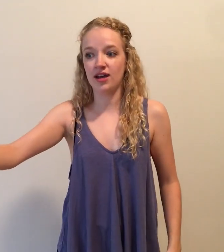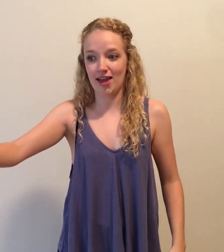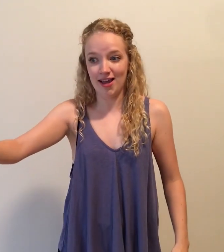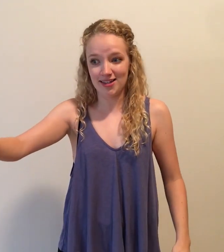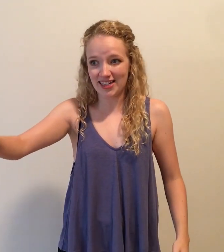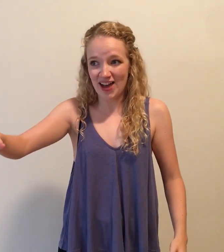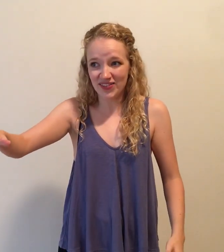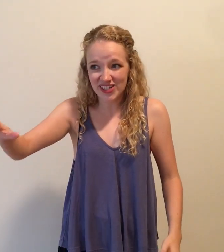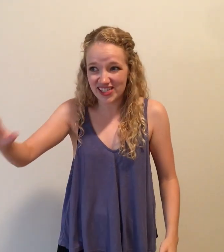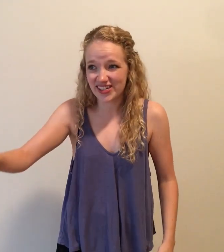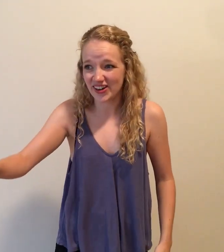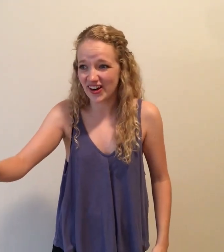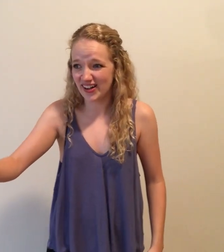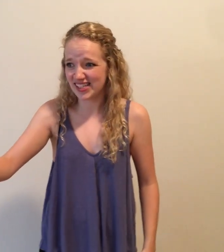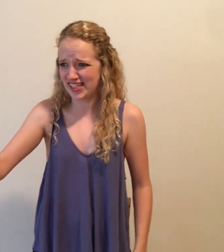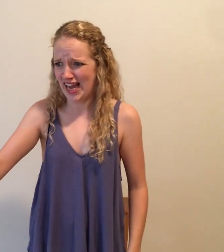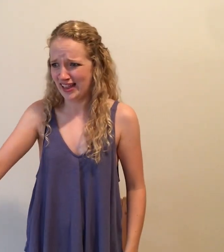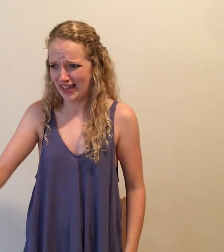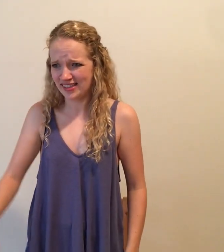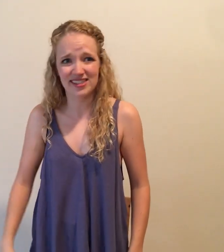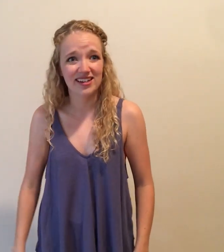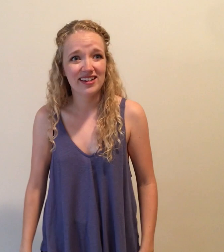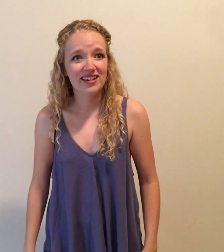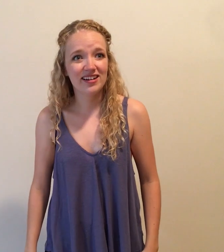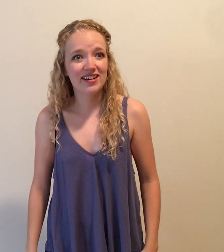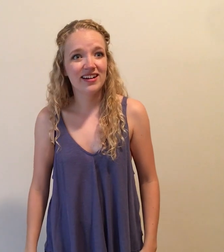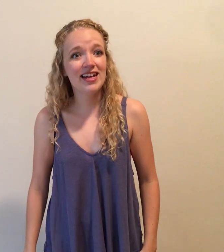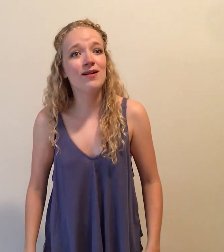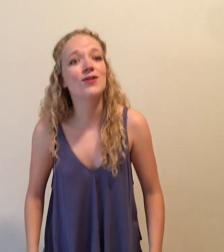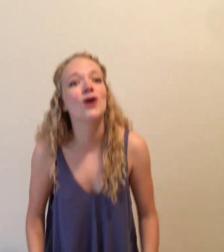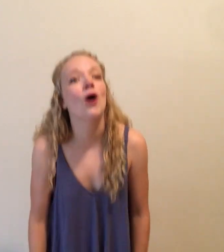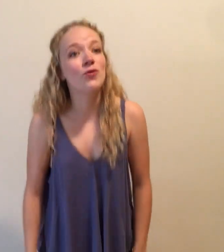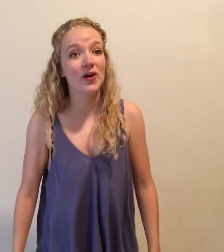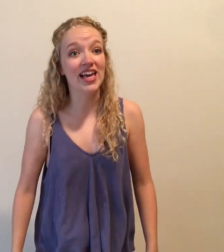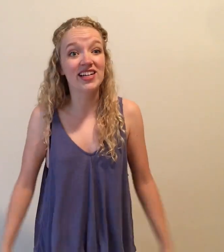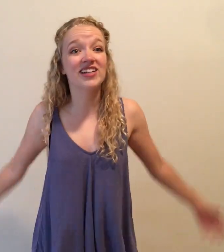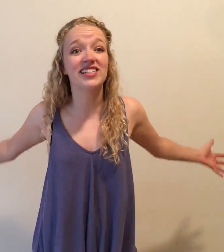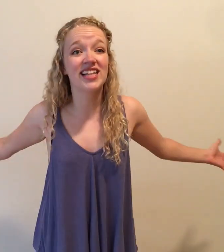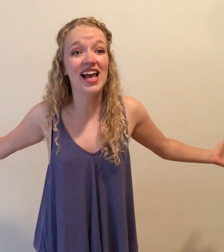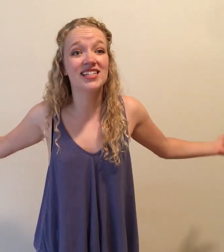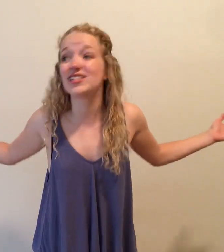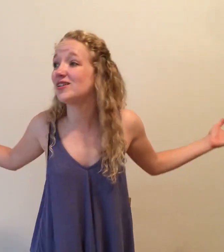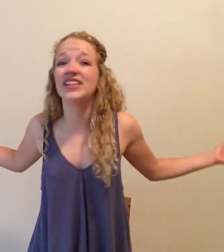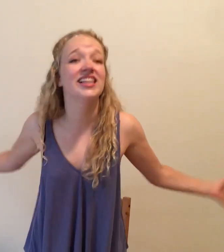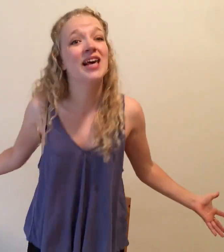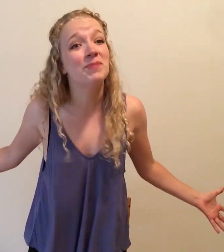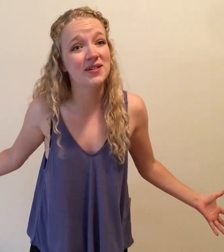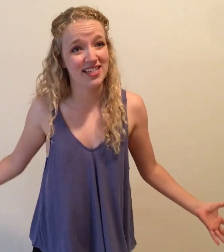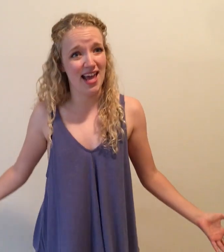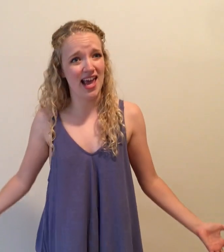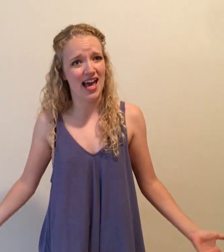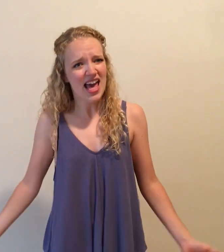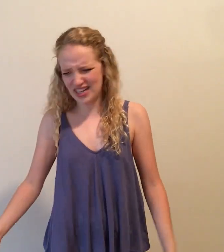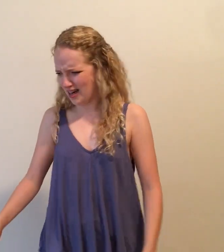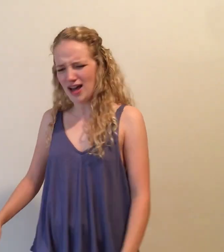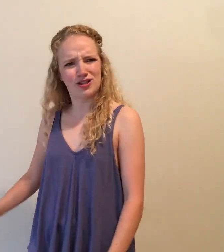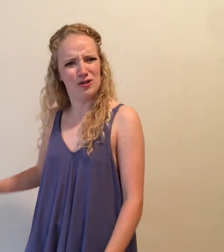and never stir assailants? Now go we in content to liberty, and not to